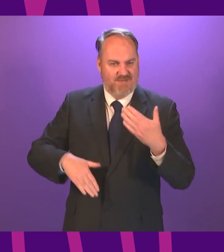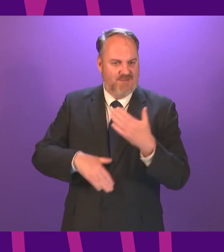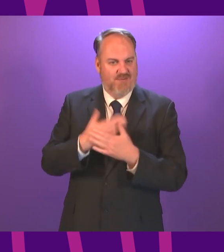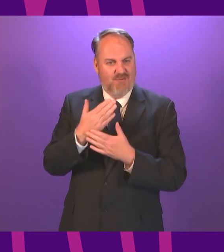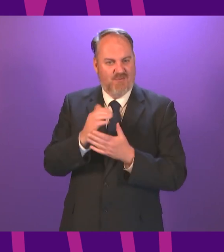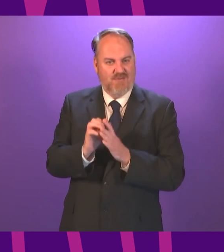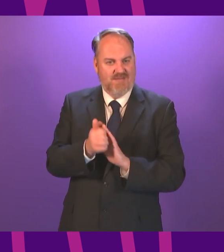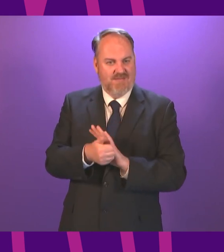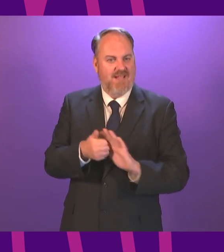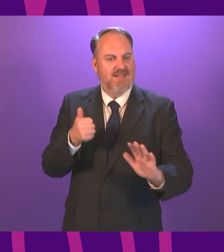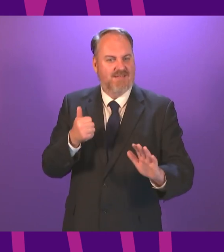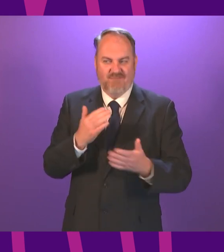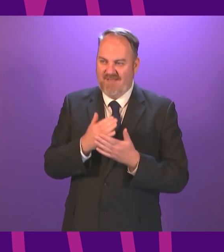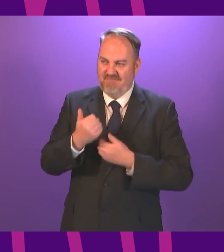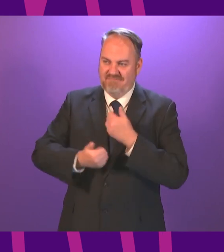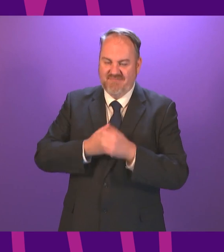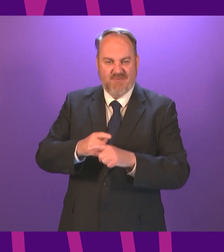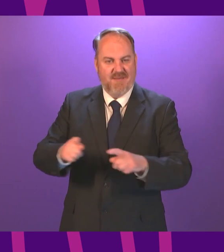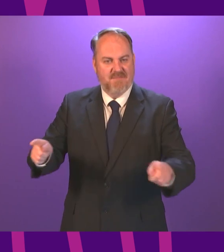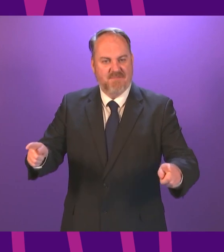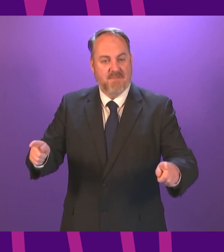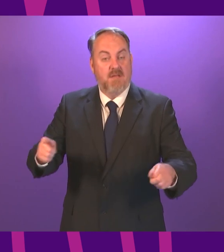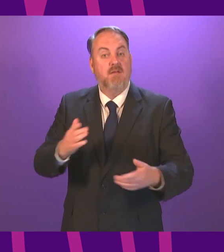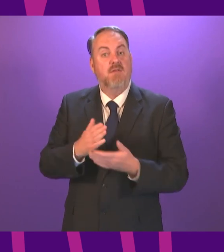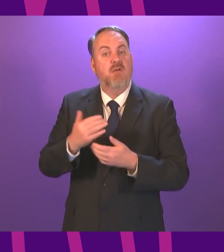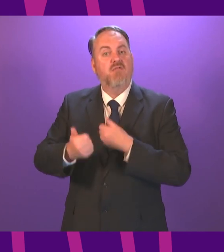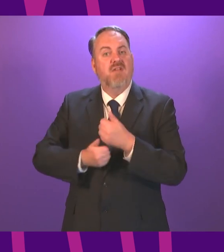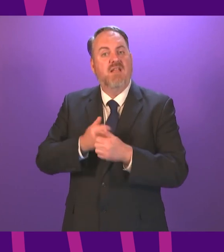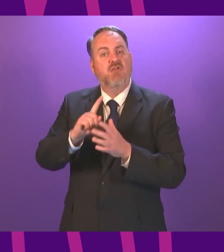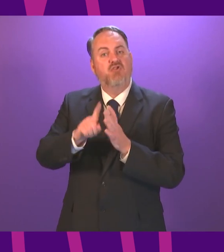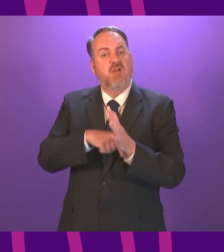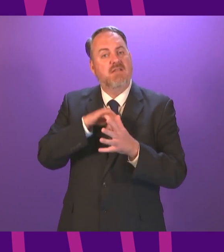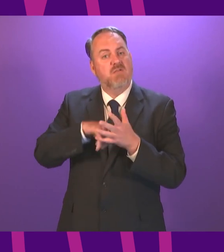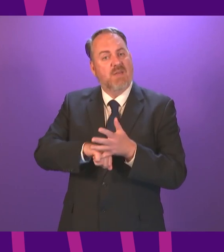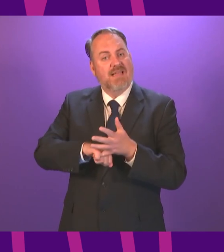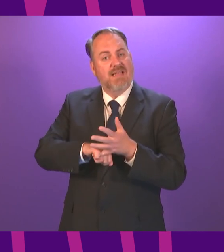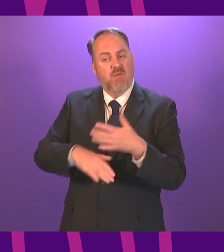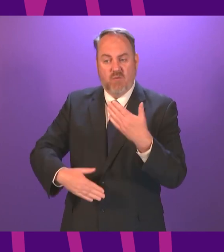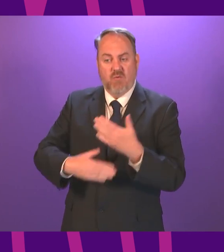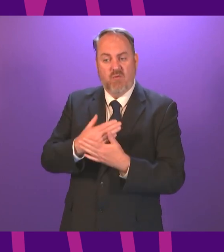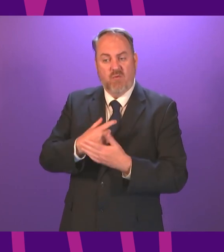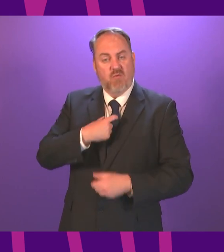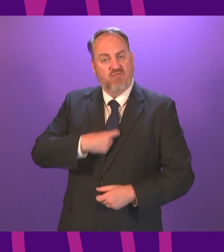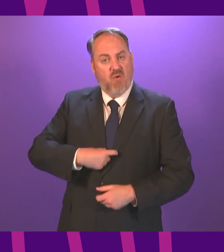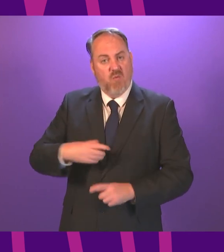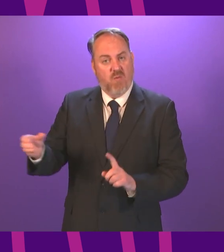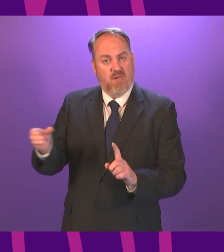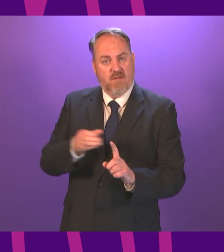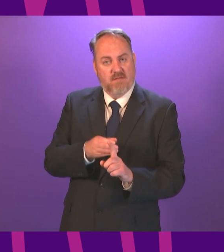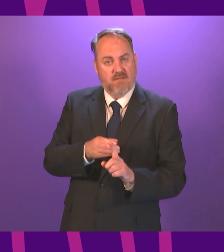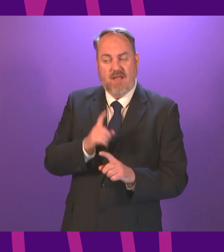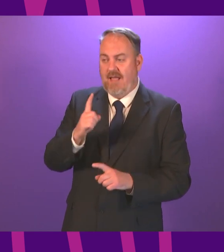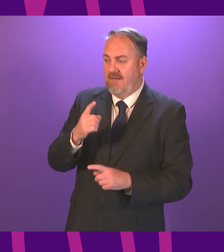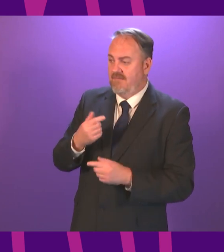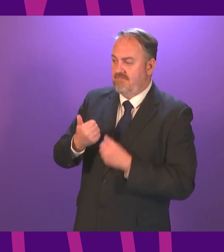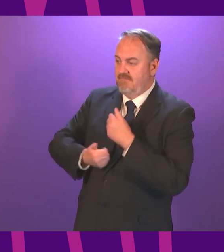would just like to start with that and I would also like to congratulate John Swinney on his new role and congratulate my fellow